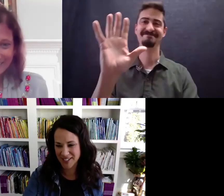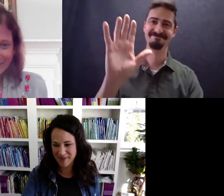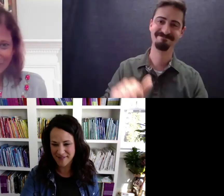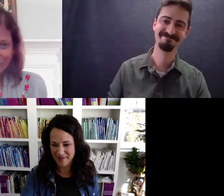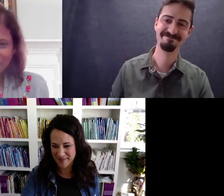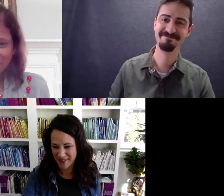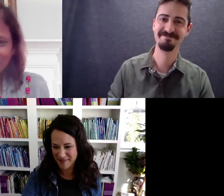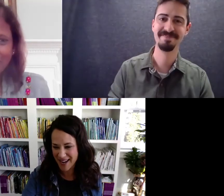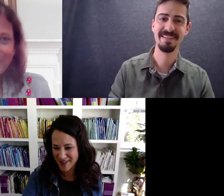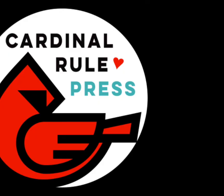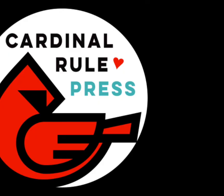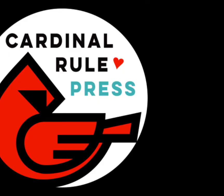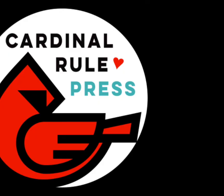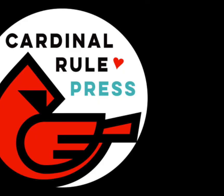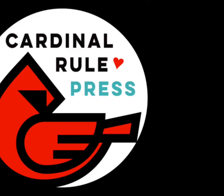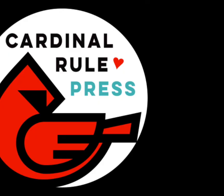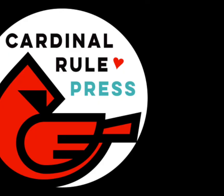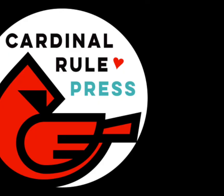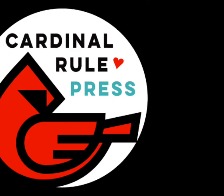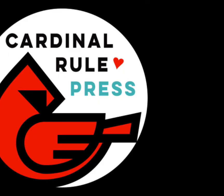March is my favorite month. Bye, everybody.